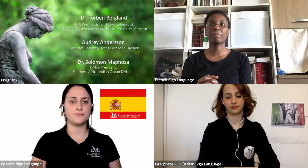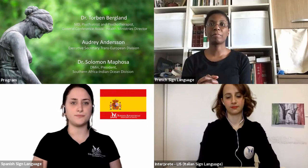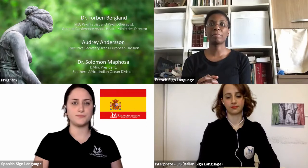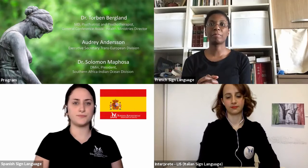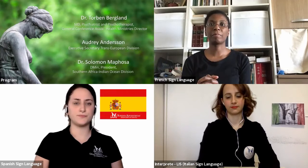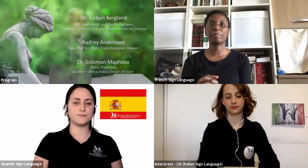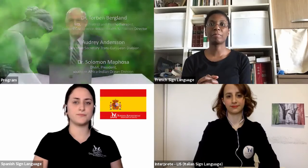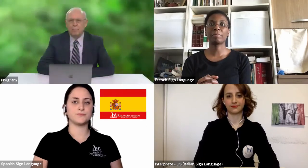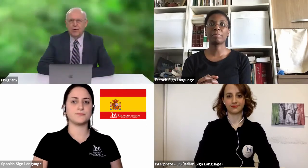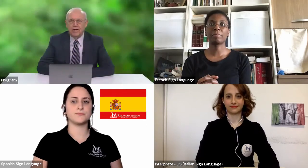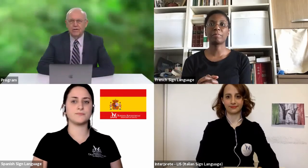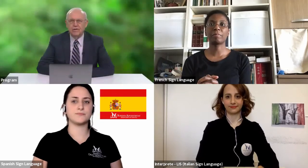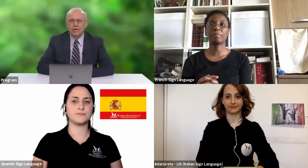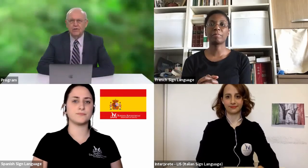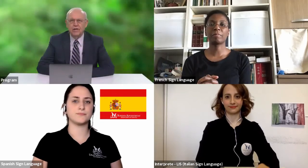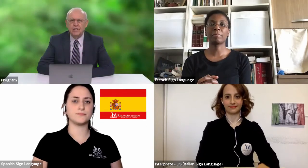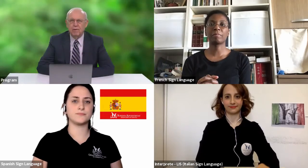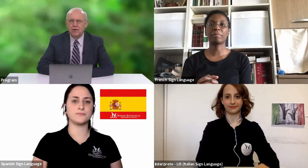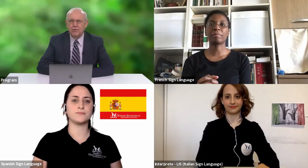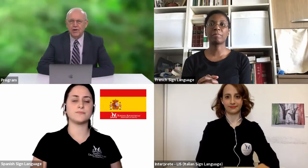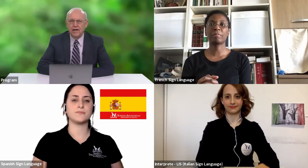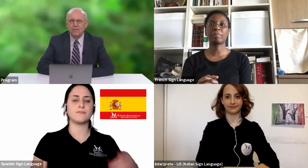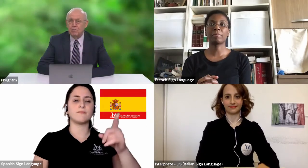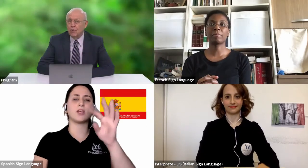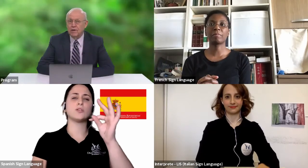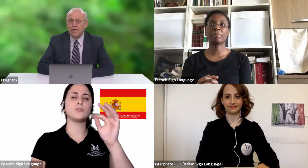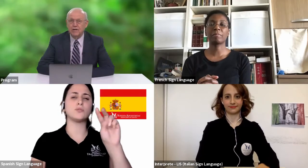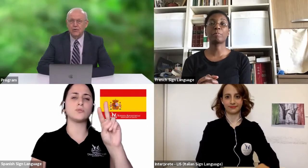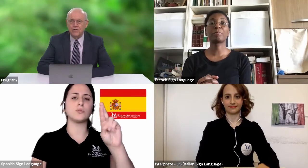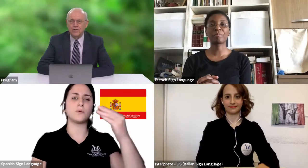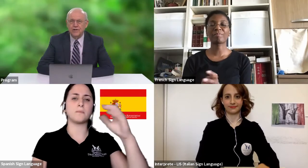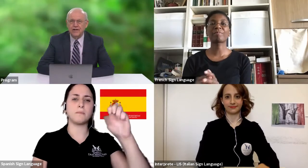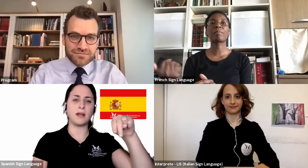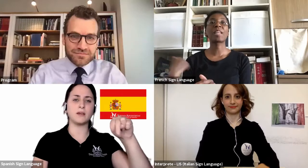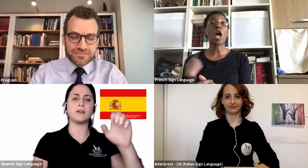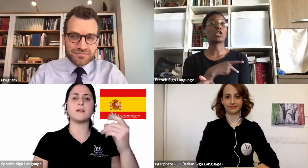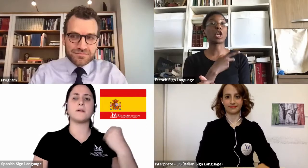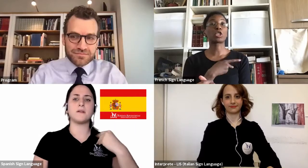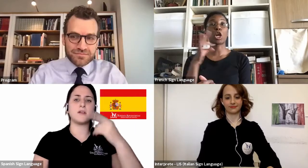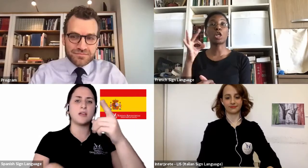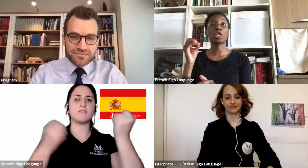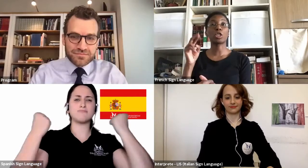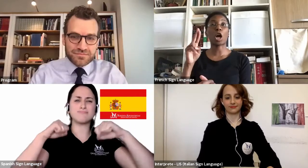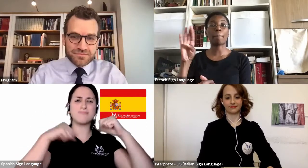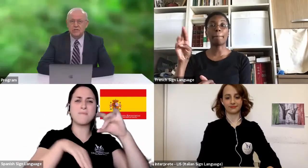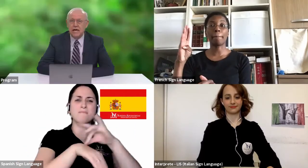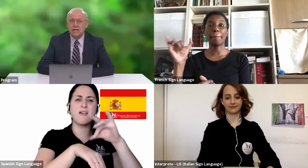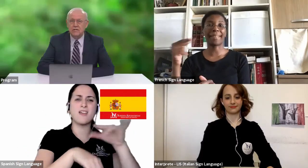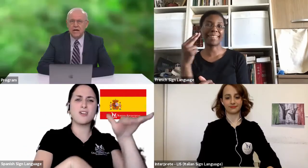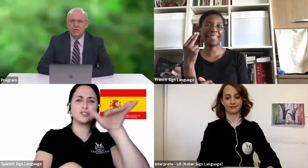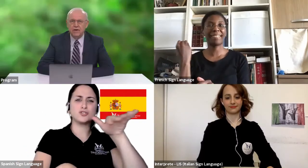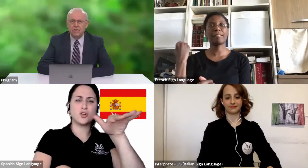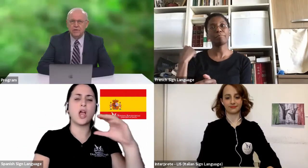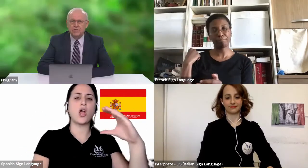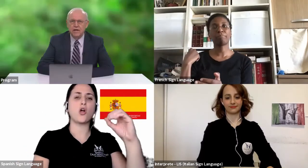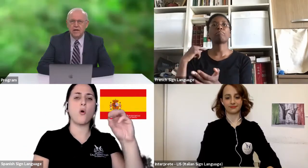Dr. Torben Berglund took his medical training from Copenhagen University. As both a psychiatrist and